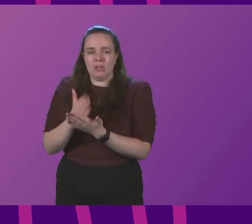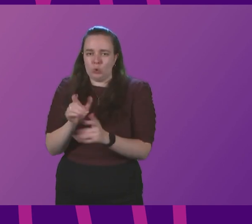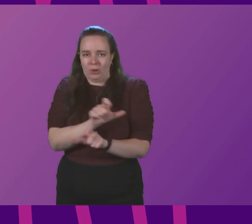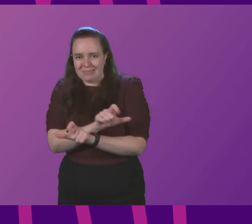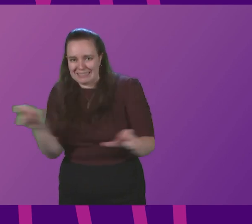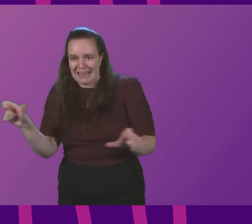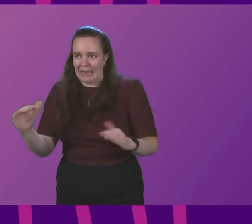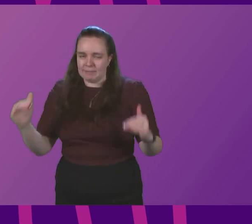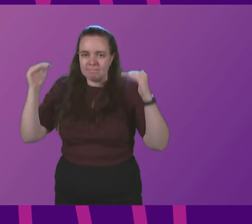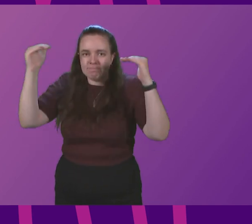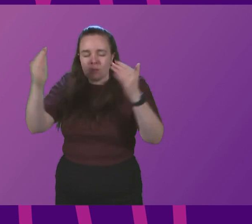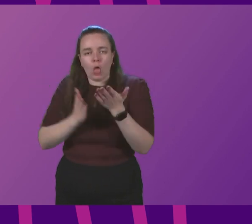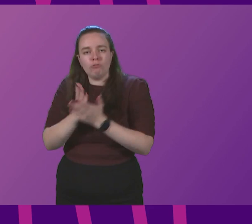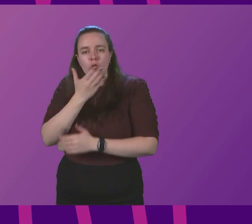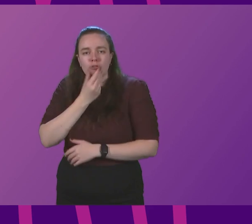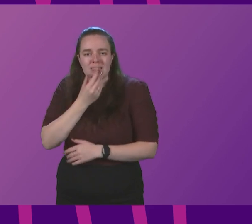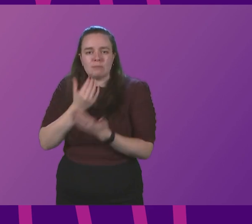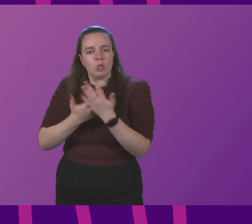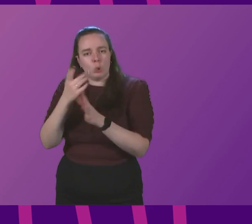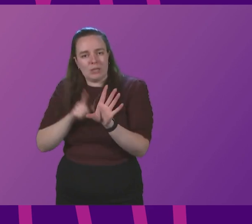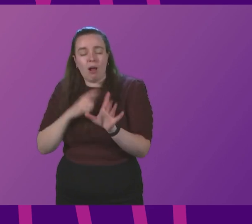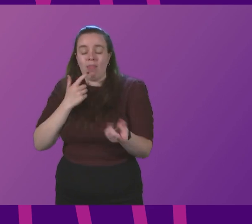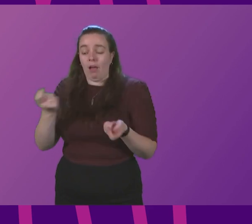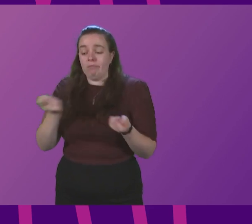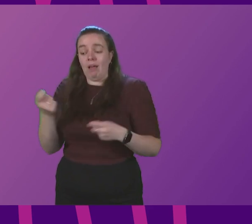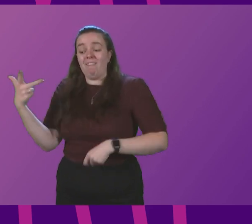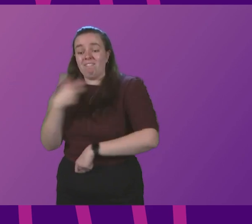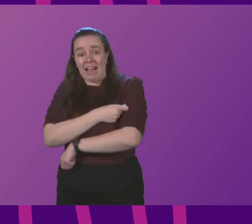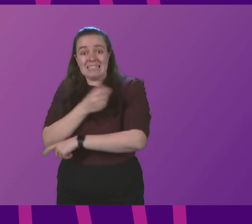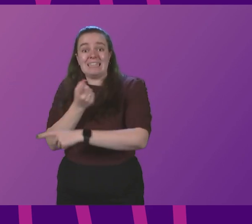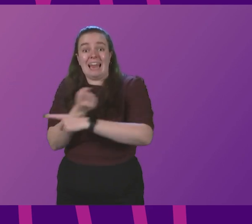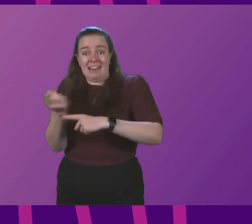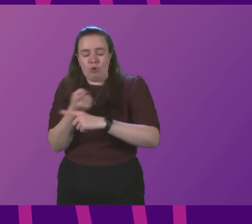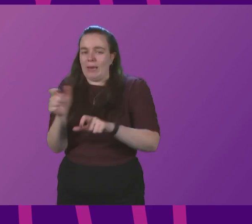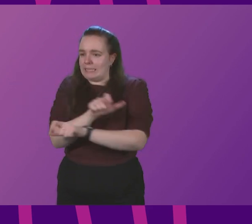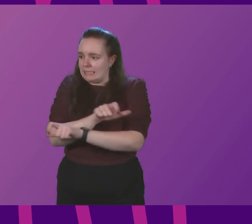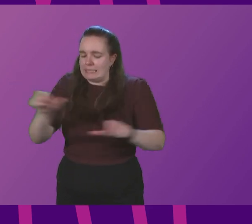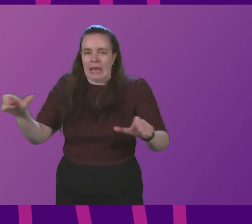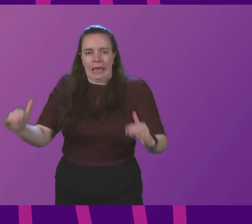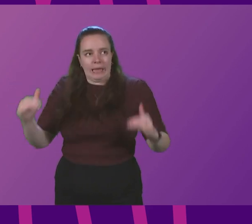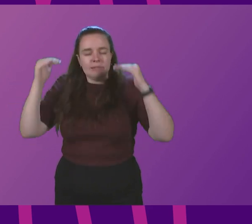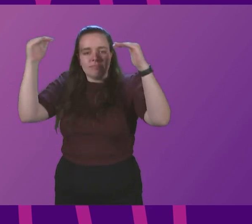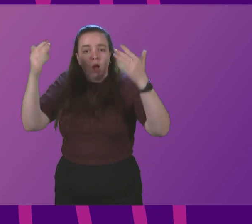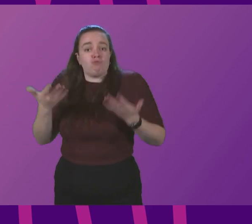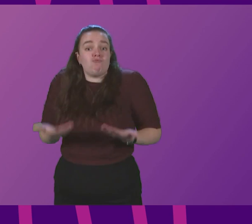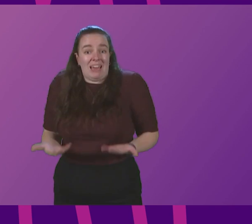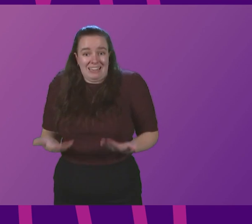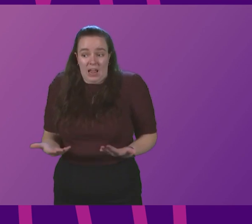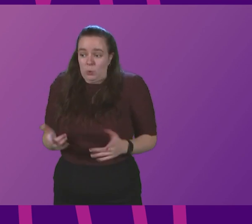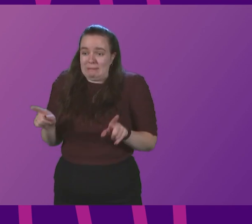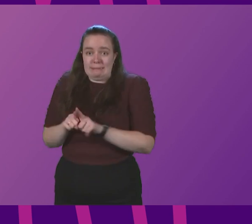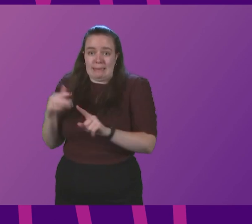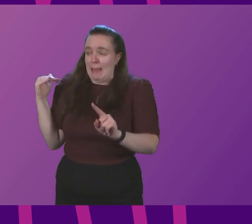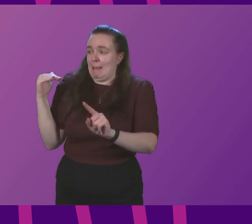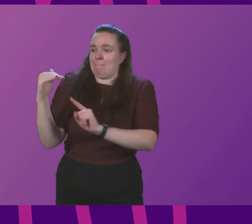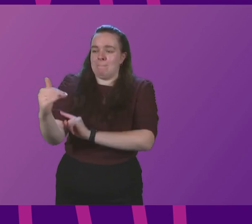the Christmas and New year break, that the run rate of vaccinations per week maintains at the level we are right now, so that we can keep that